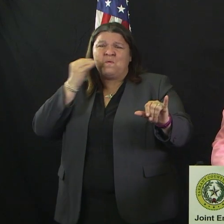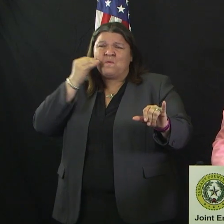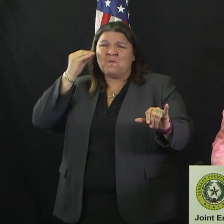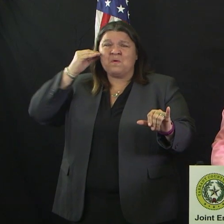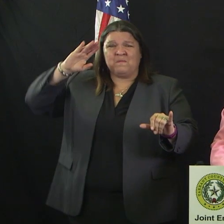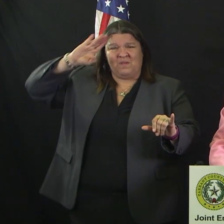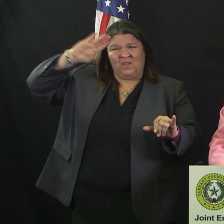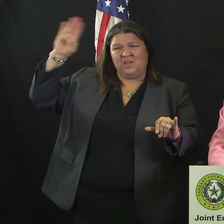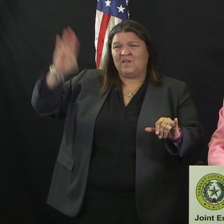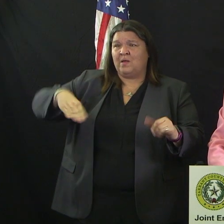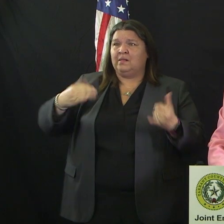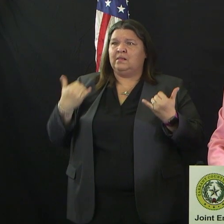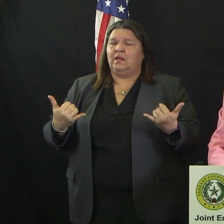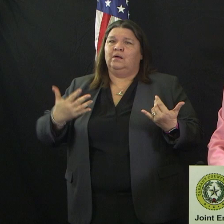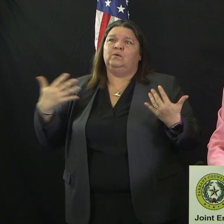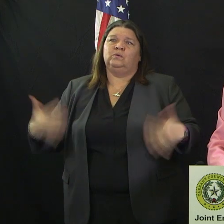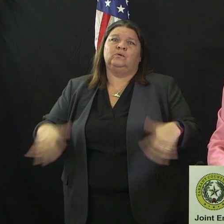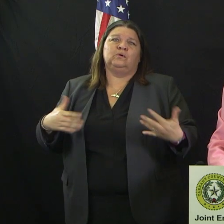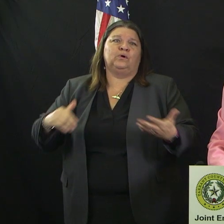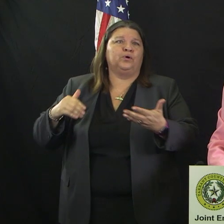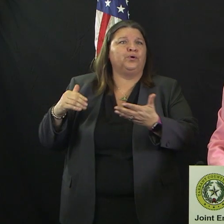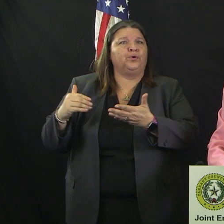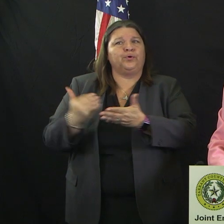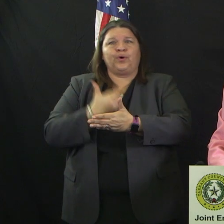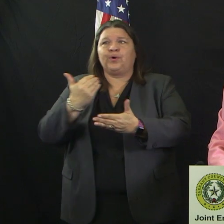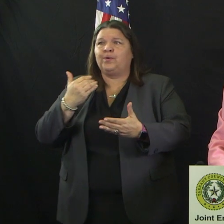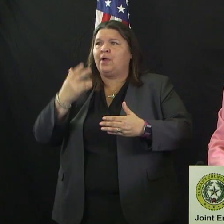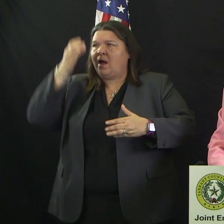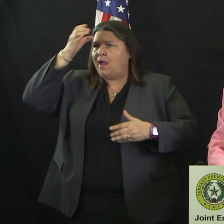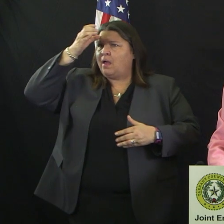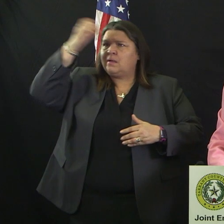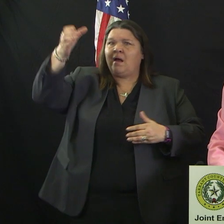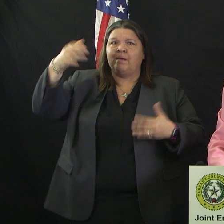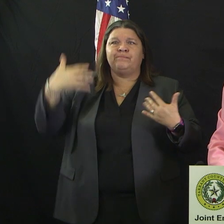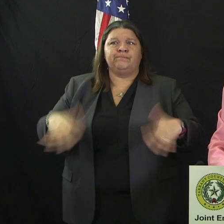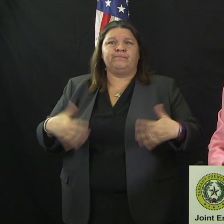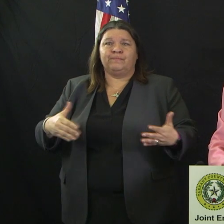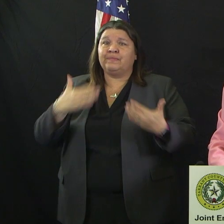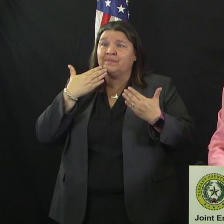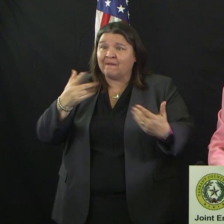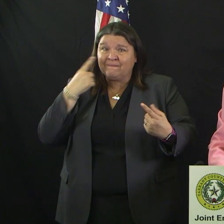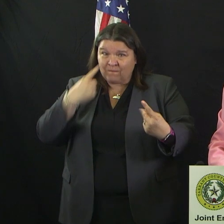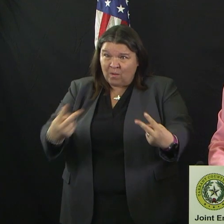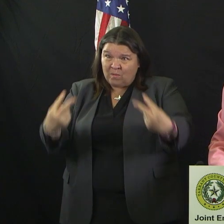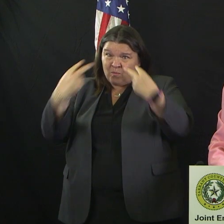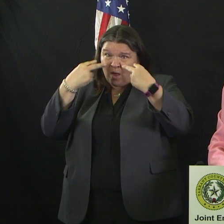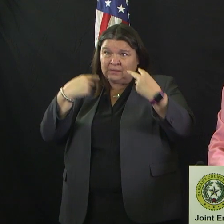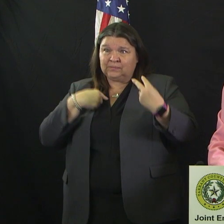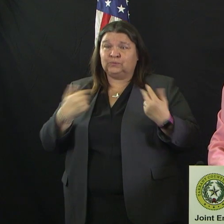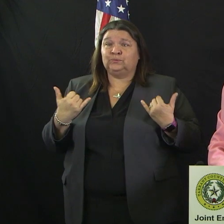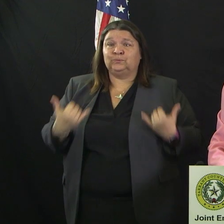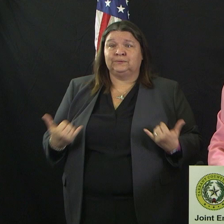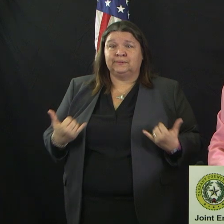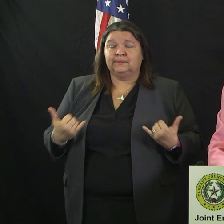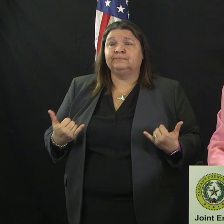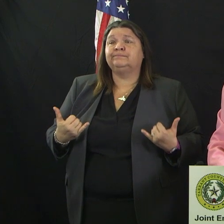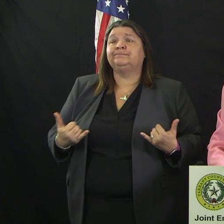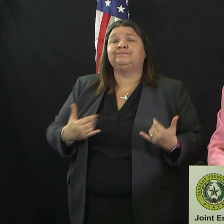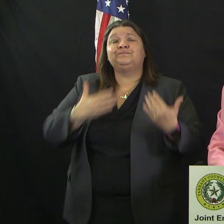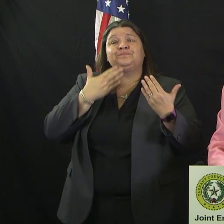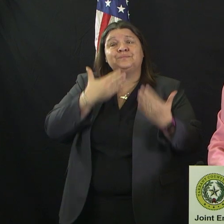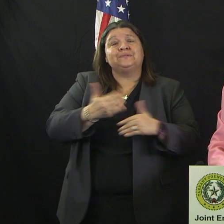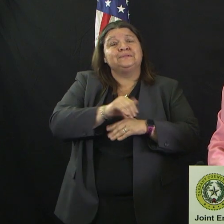normal in our lives. Thank you for coming back and checking in with us today. We'll continue these briefings at 6 p.m.